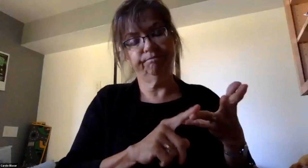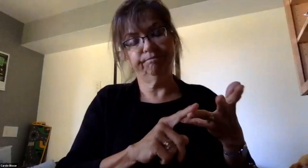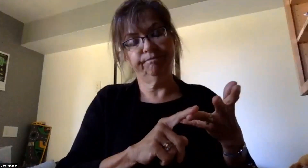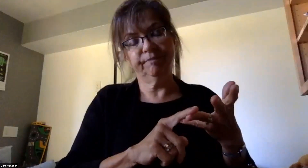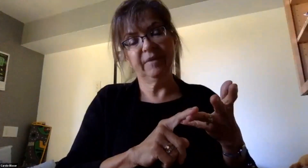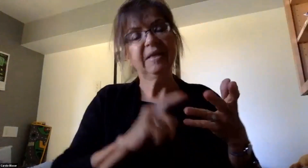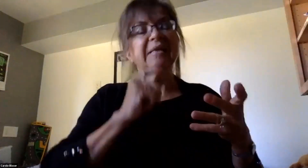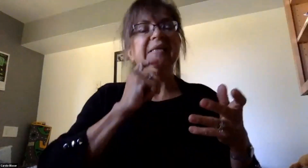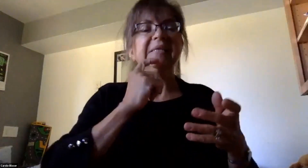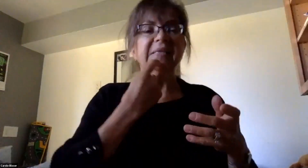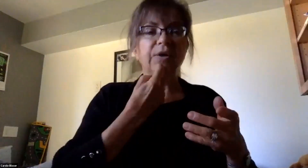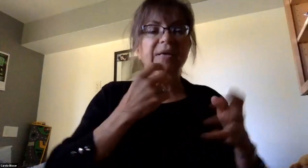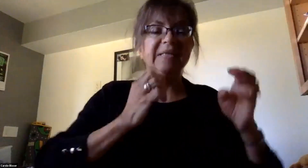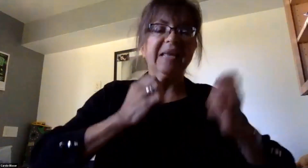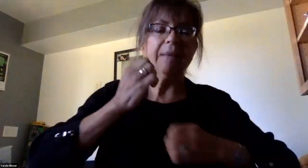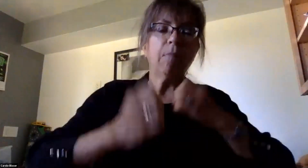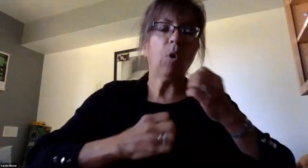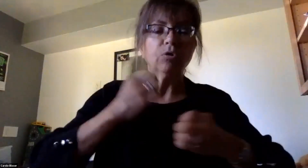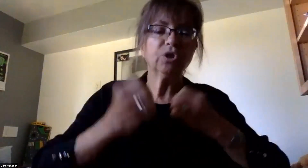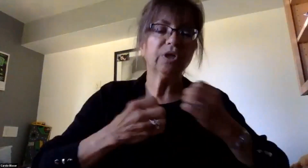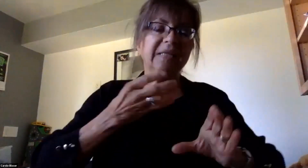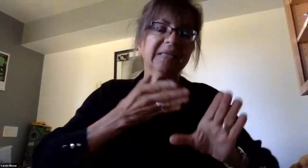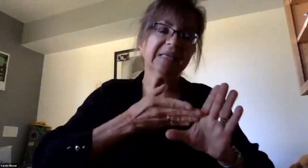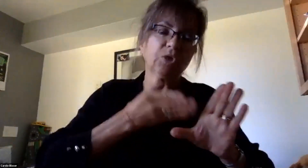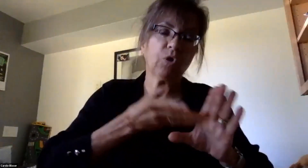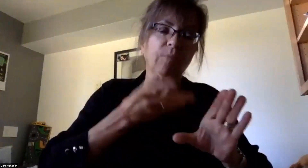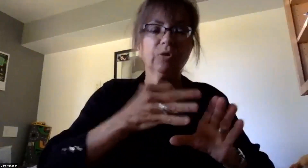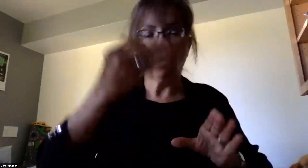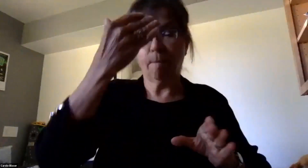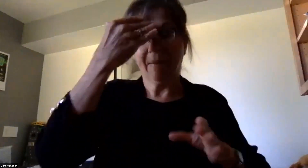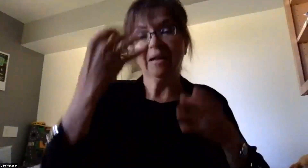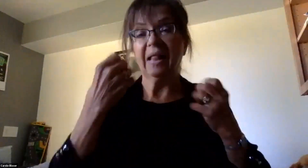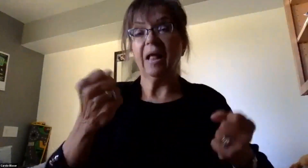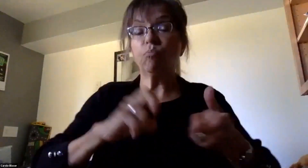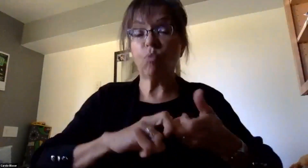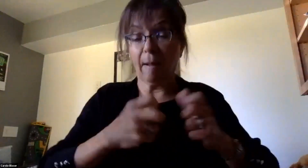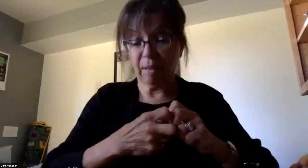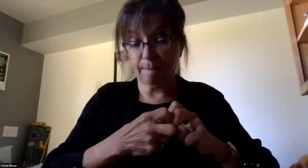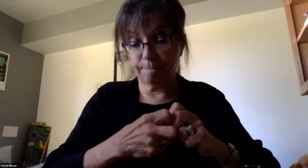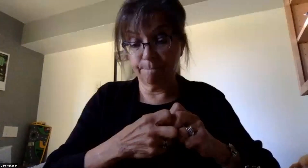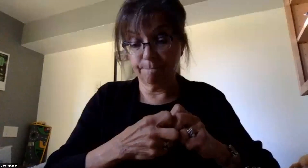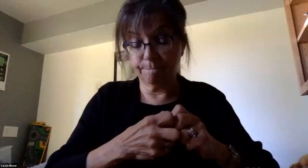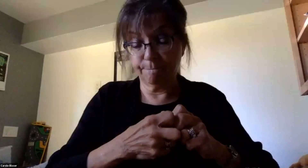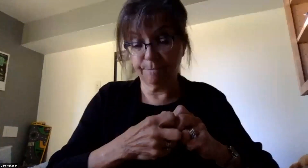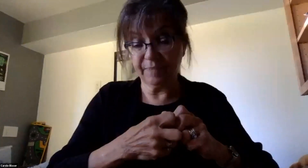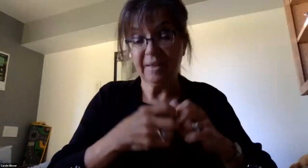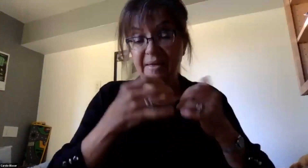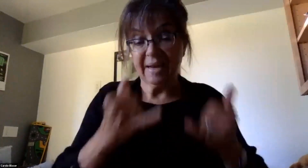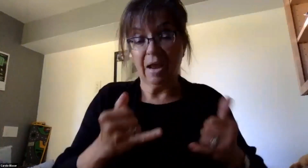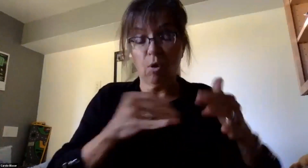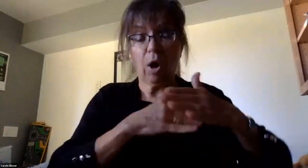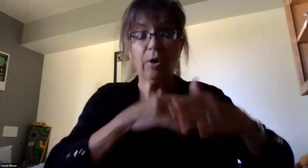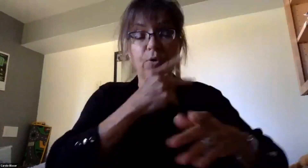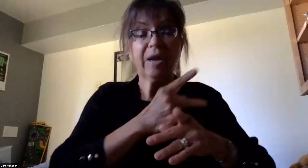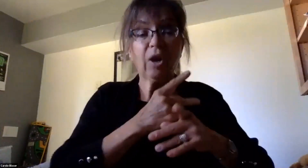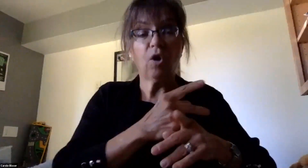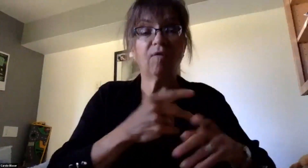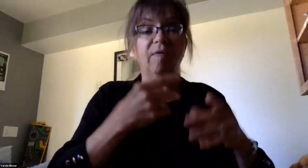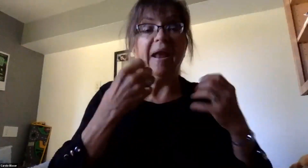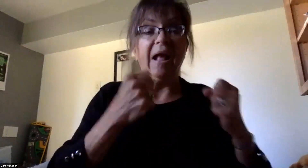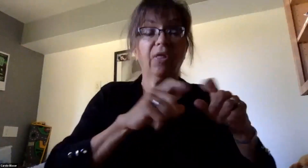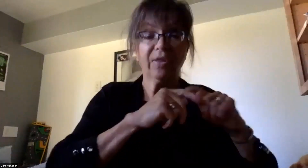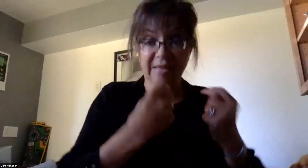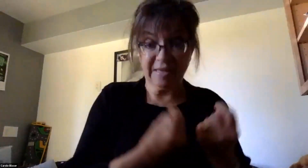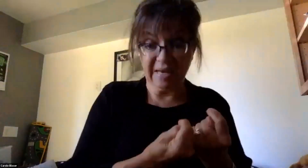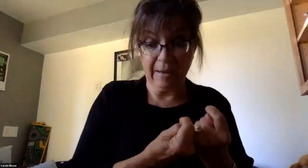emotional disturbance or other significant mental health problem. Currently in the care of a behavioral health team. And it is believed